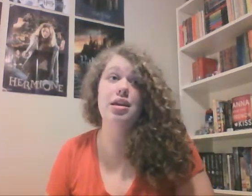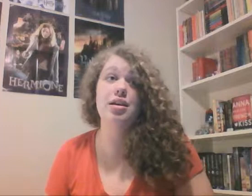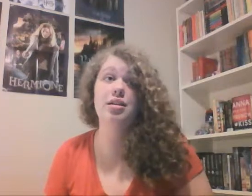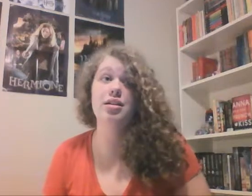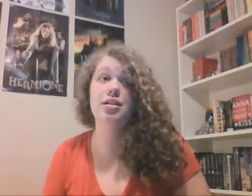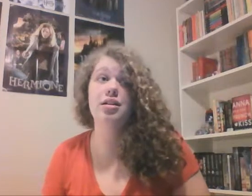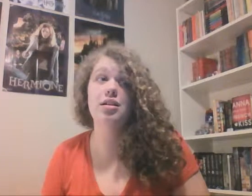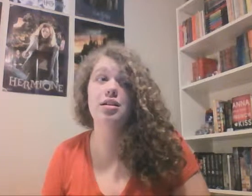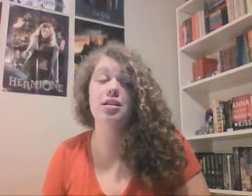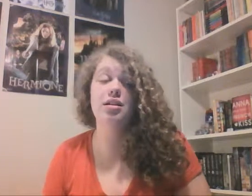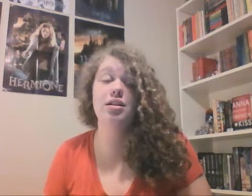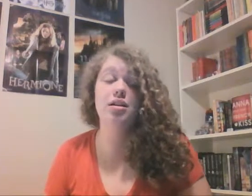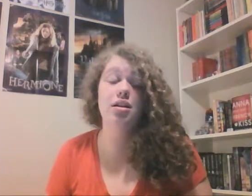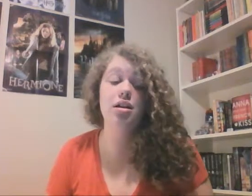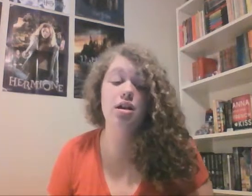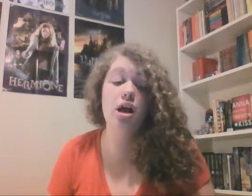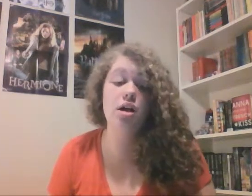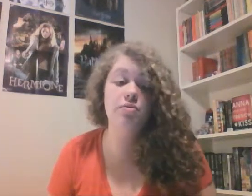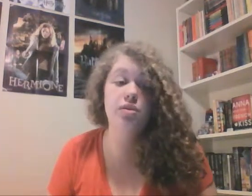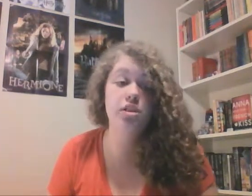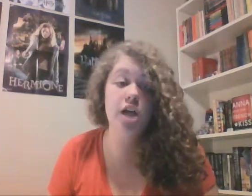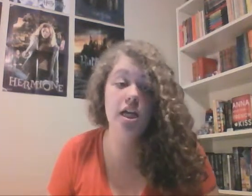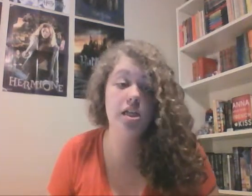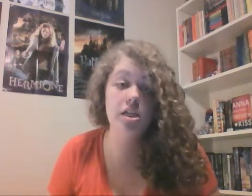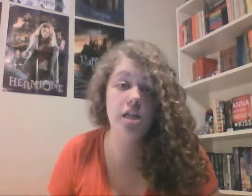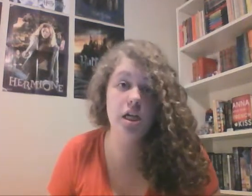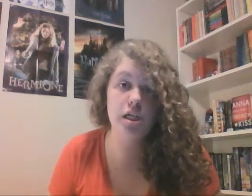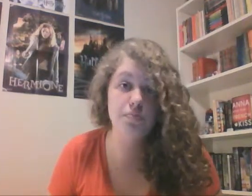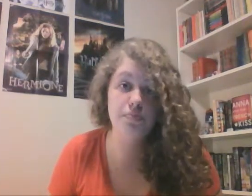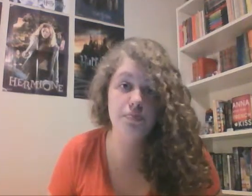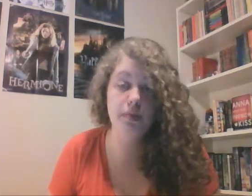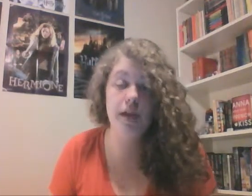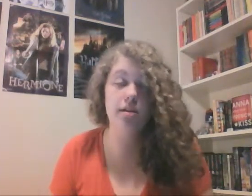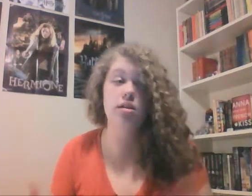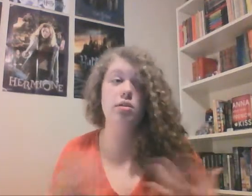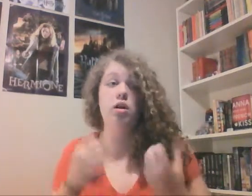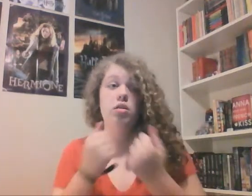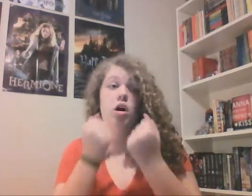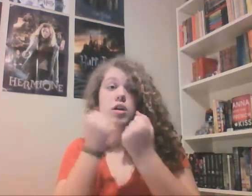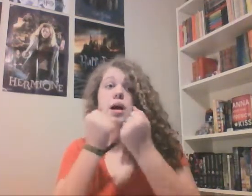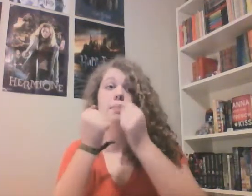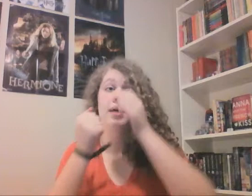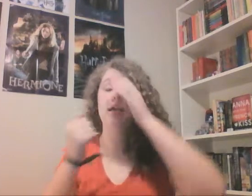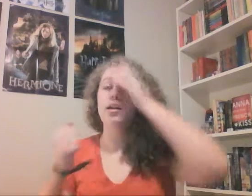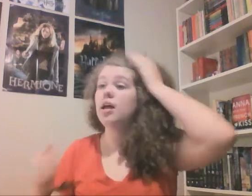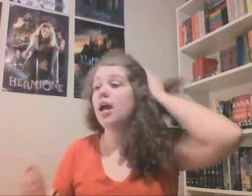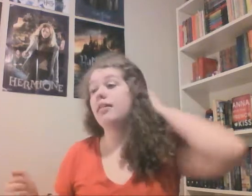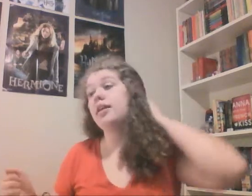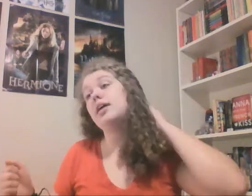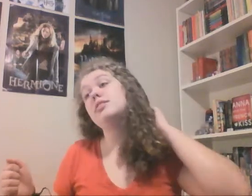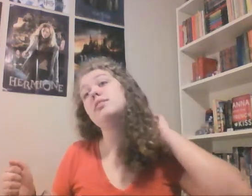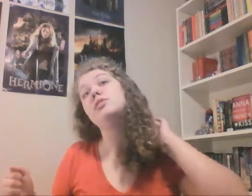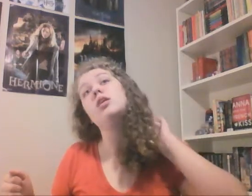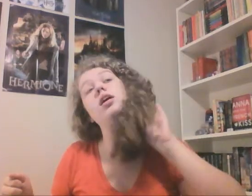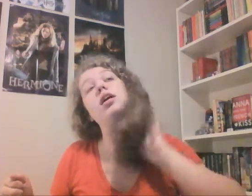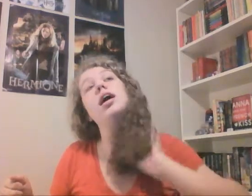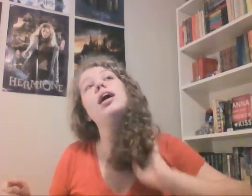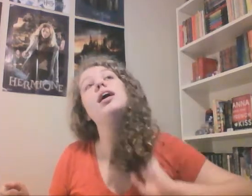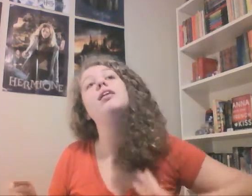chains that he's like locked up in and then he ends up starting a